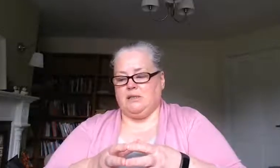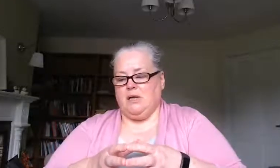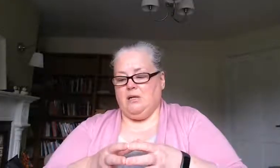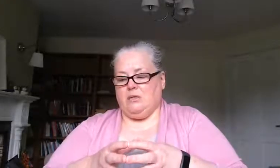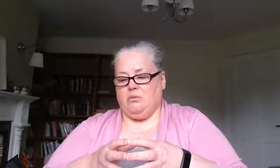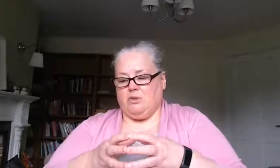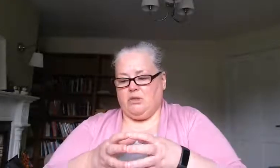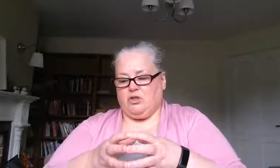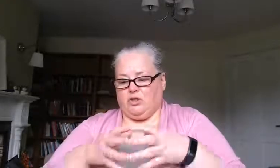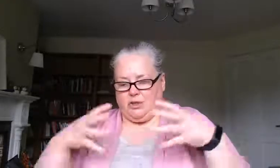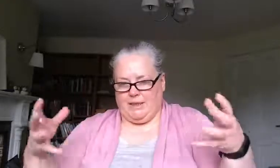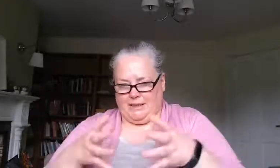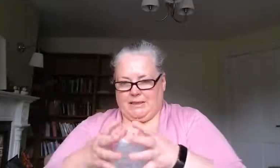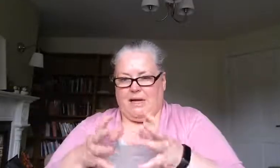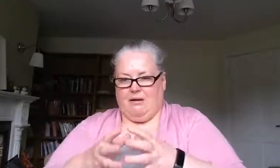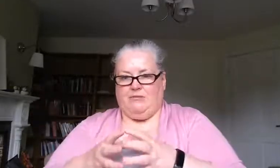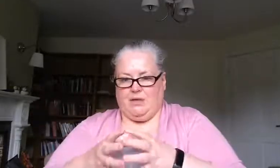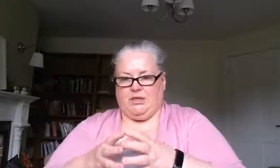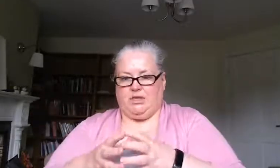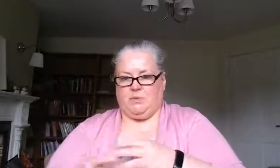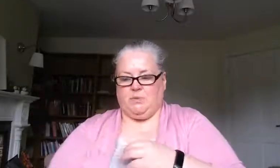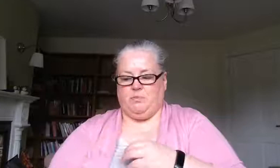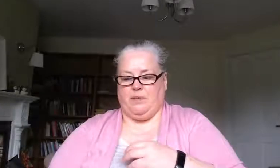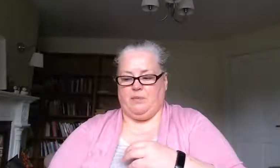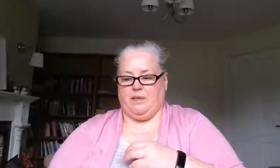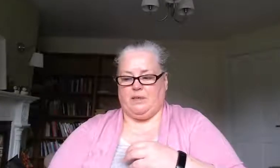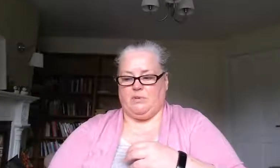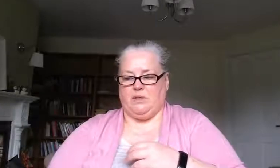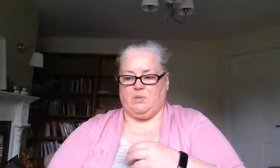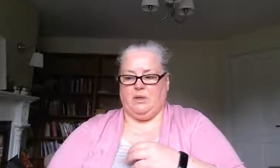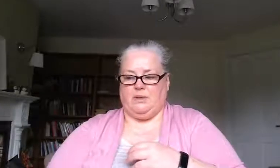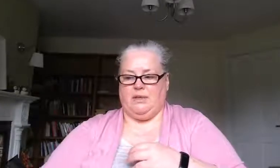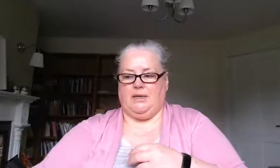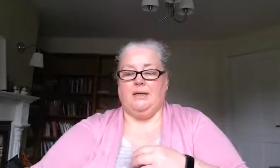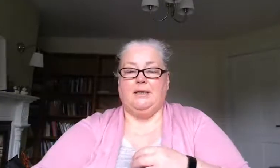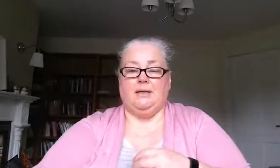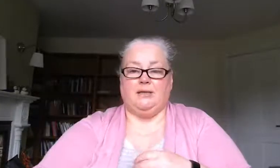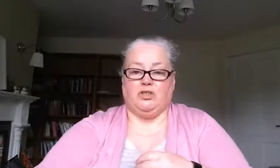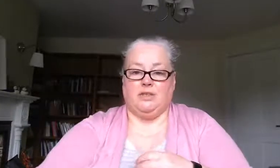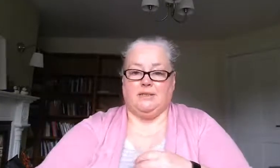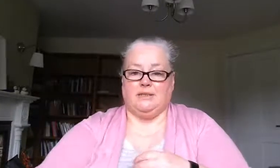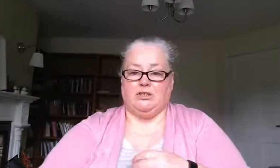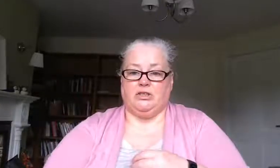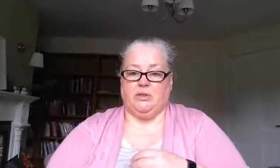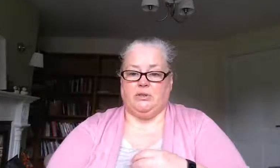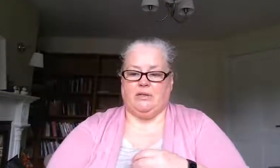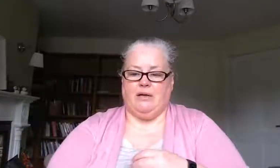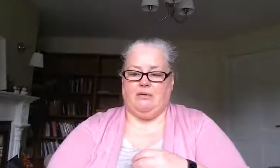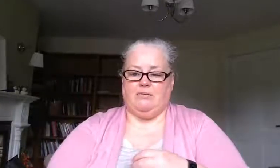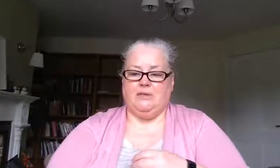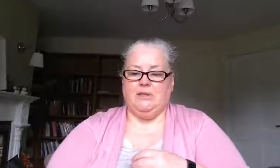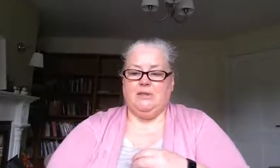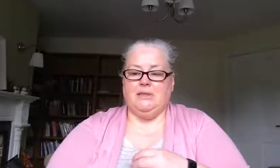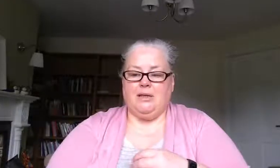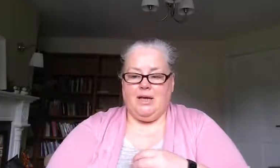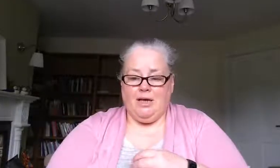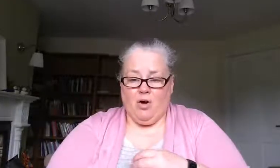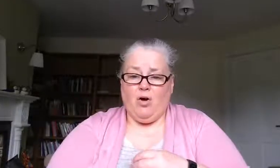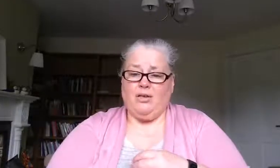so struggling to have relationships with people is is one thing that the child is actually going to have in all of